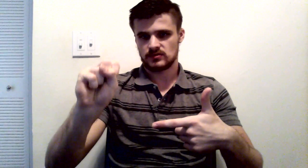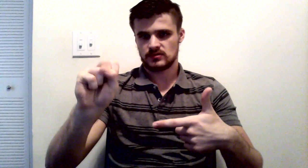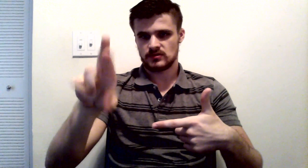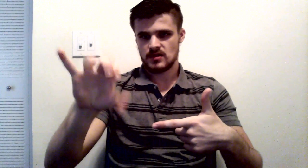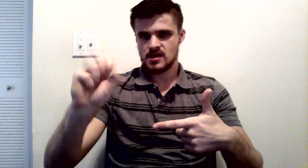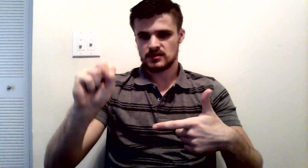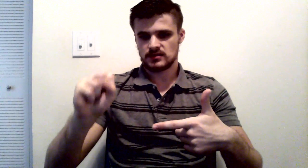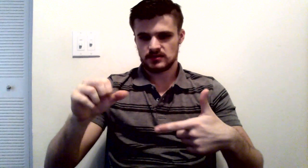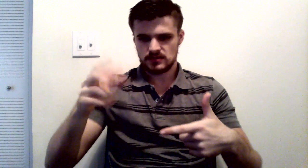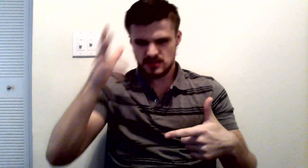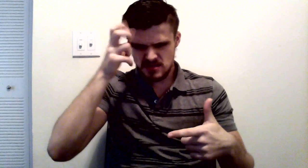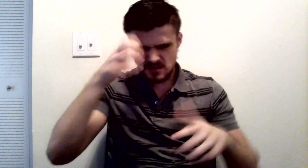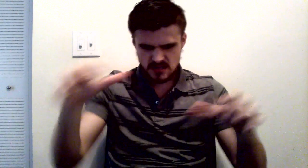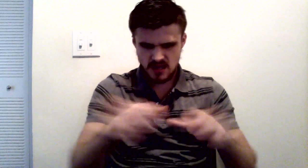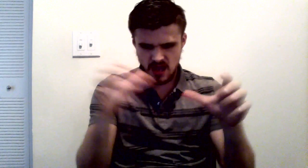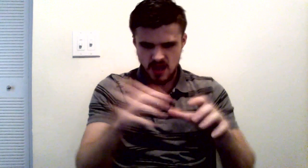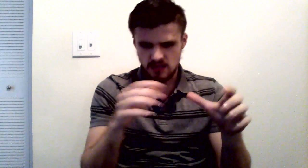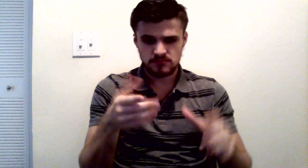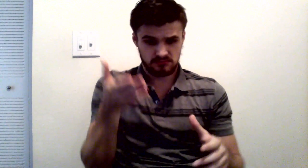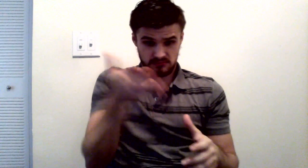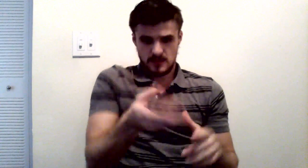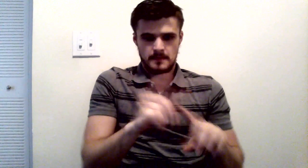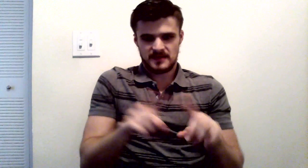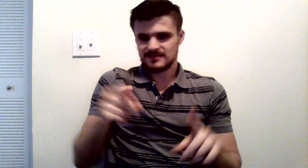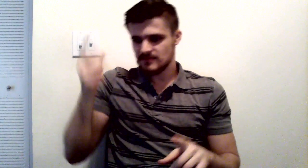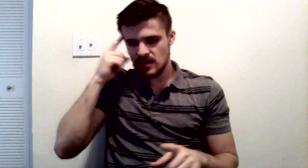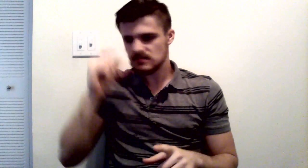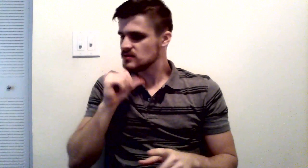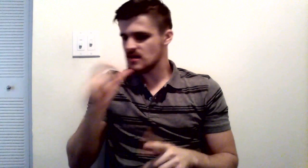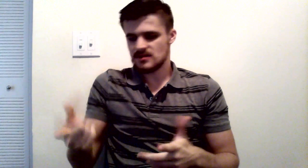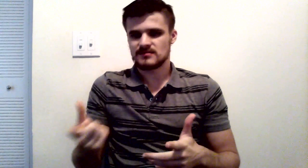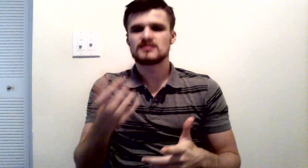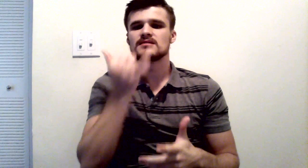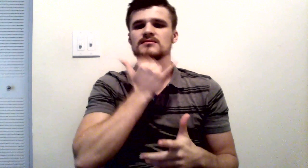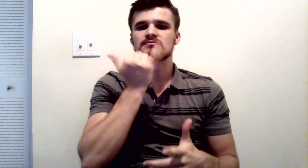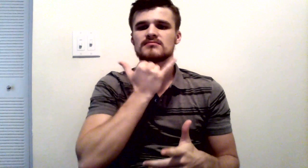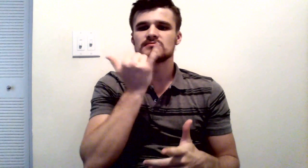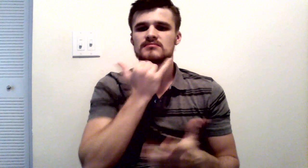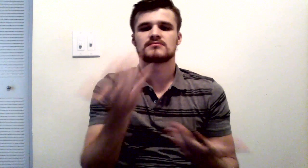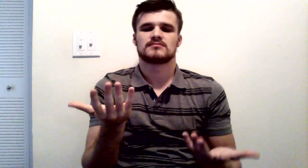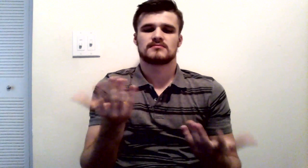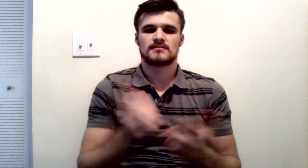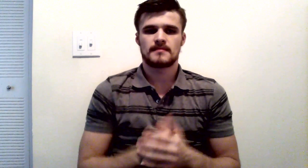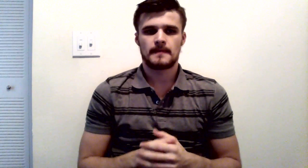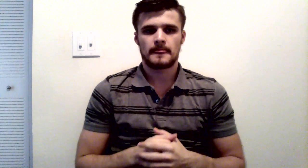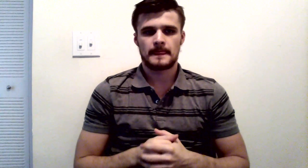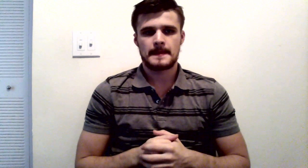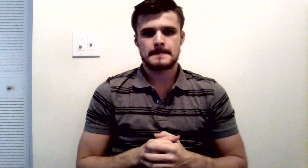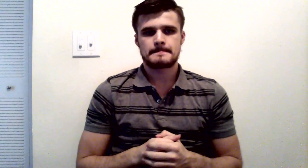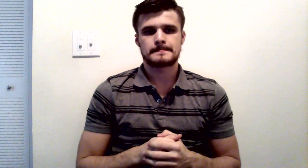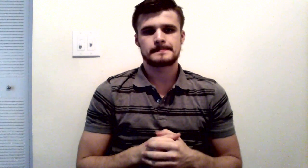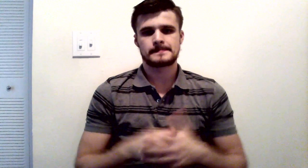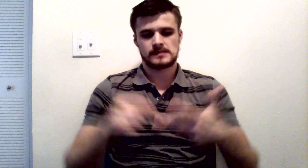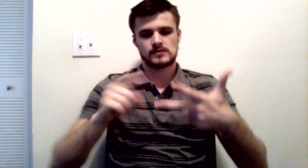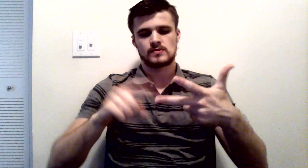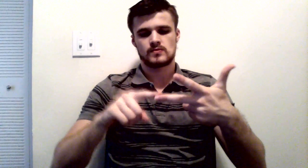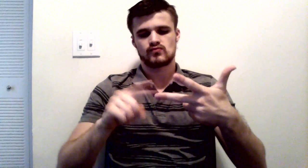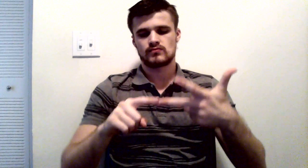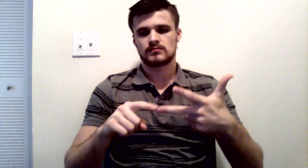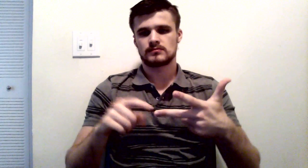but not the evil mind. Now, with that, concurrence. How must the actus rea and the